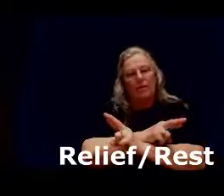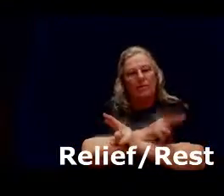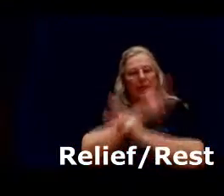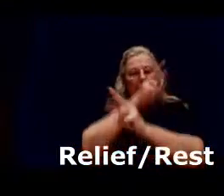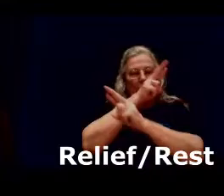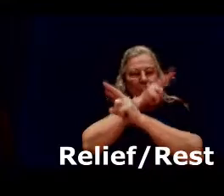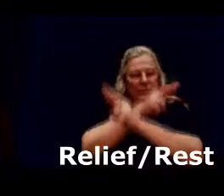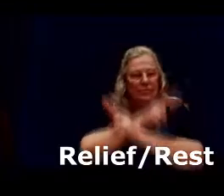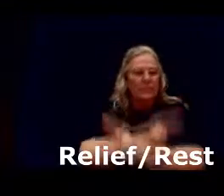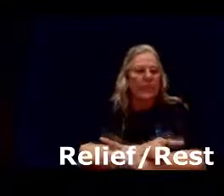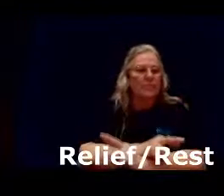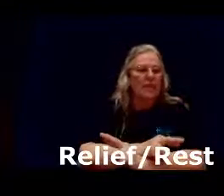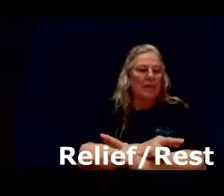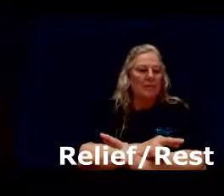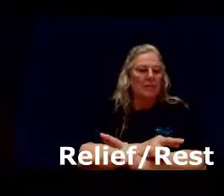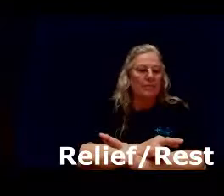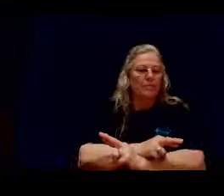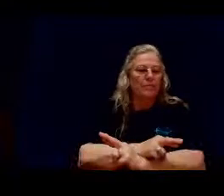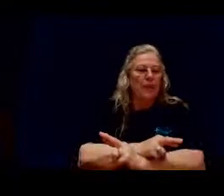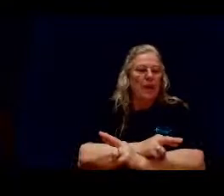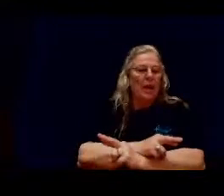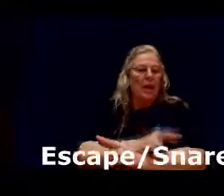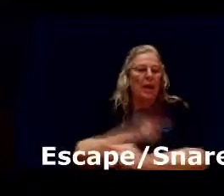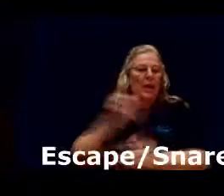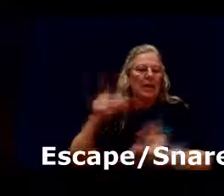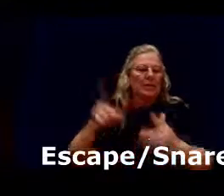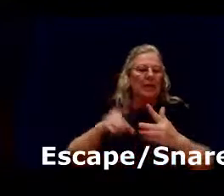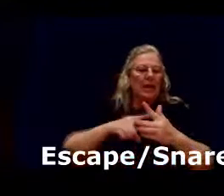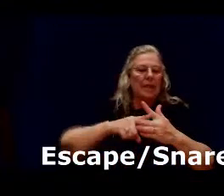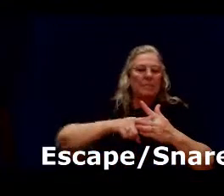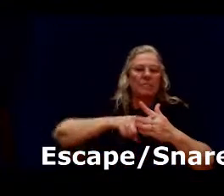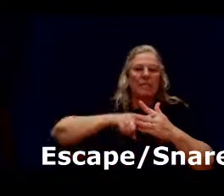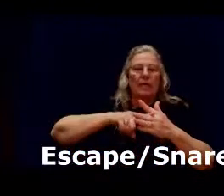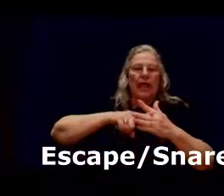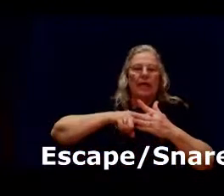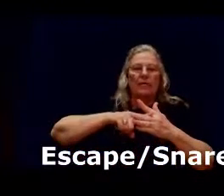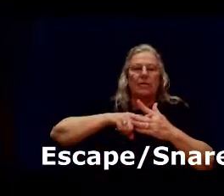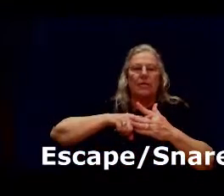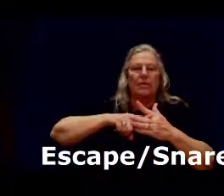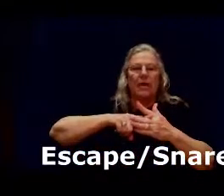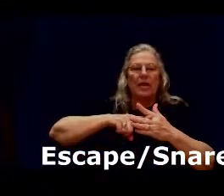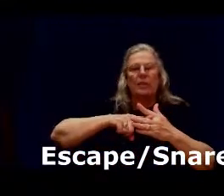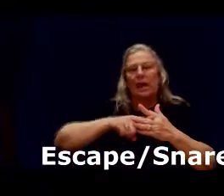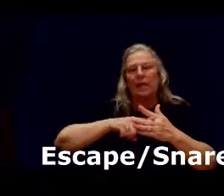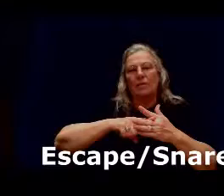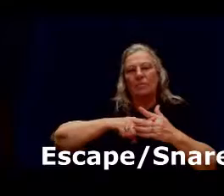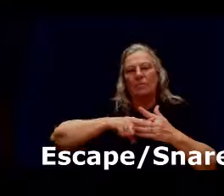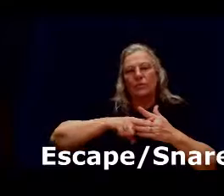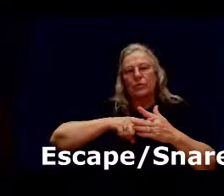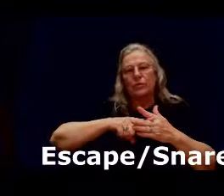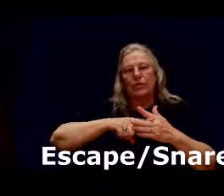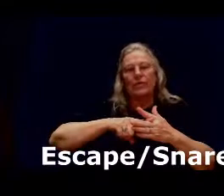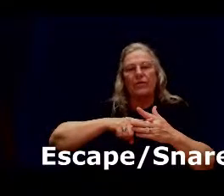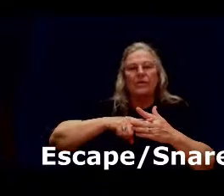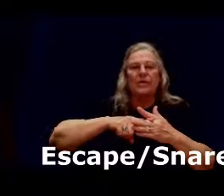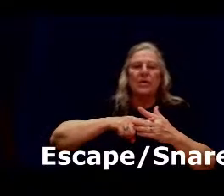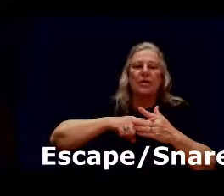relief take them down escaped and you've got two reversals here